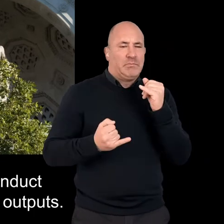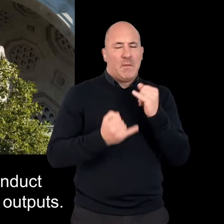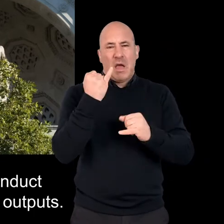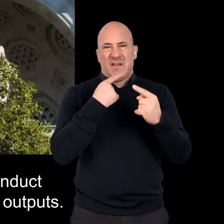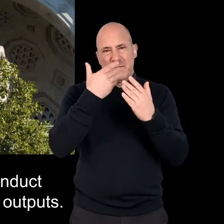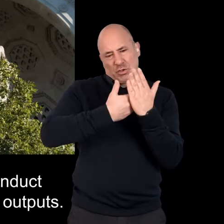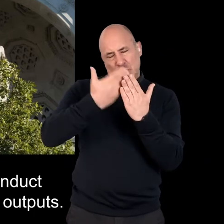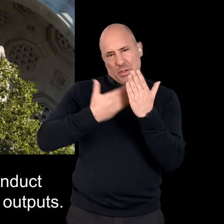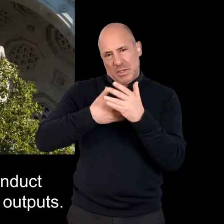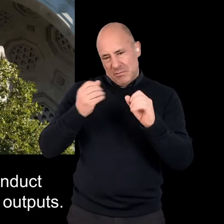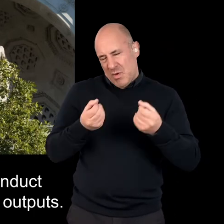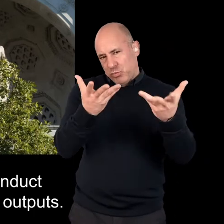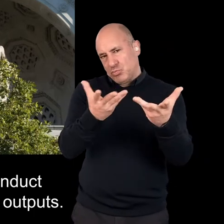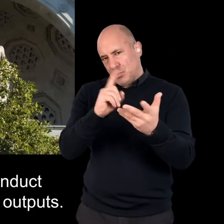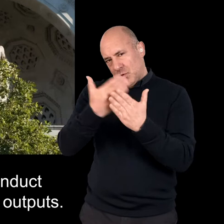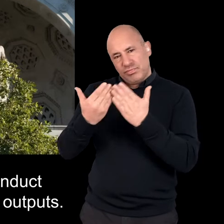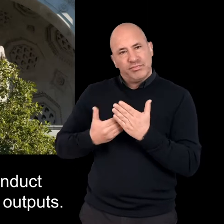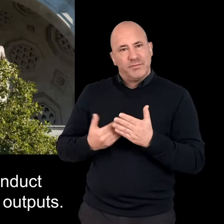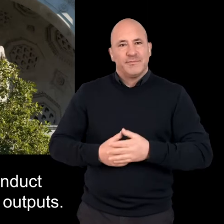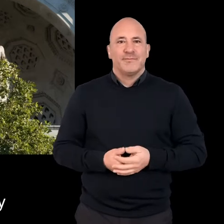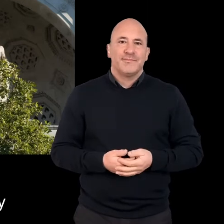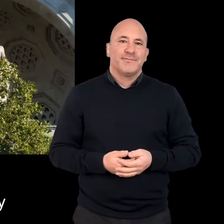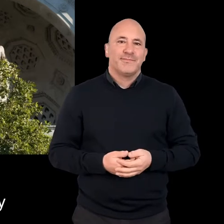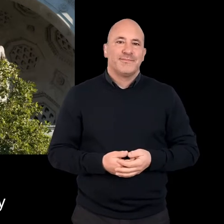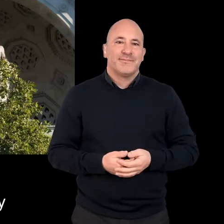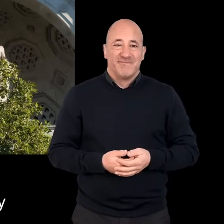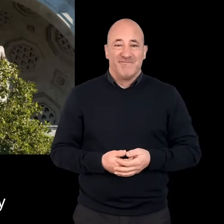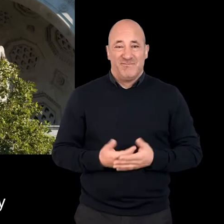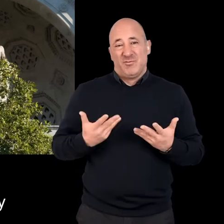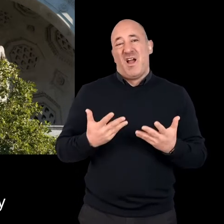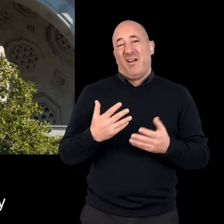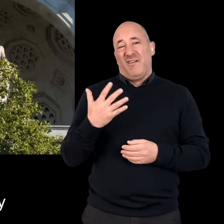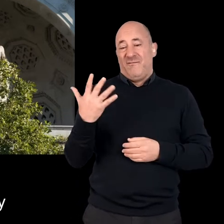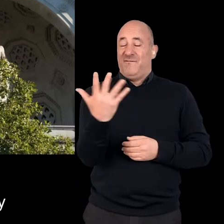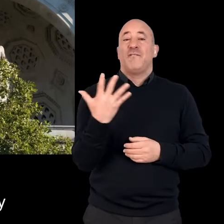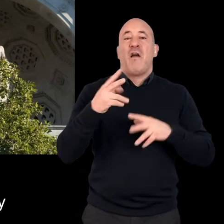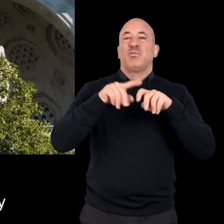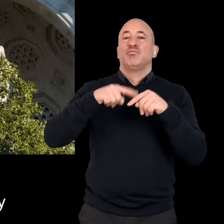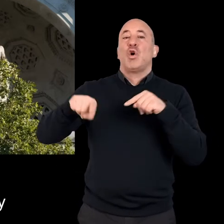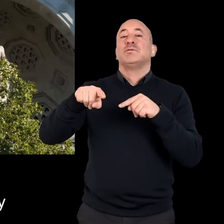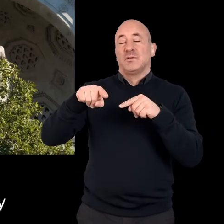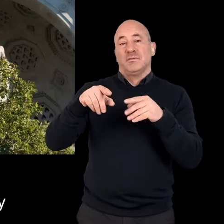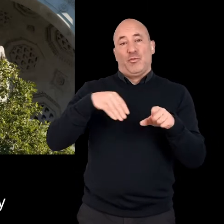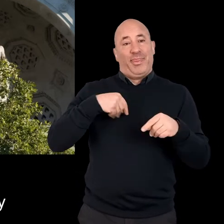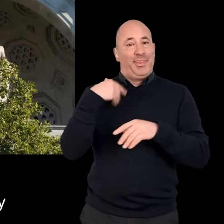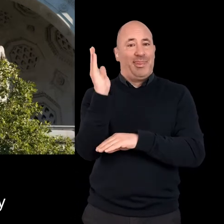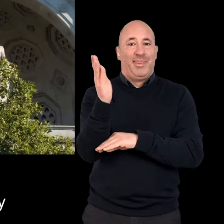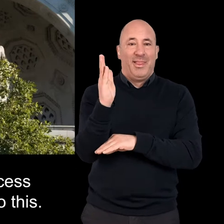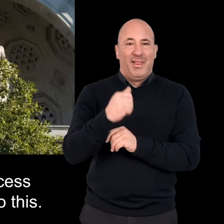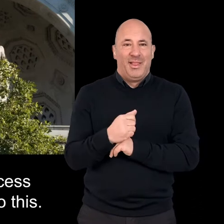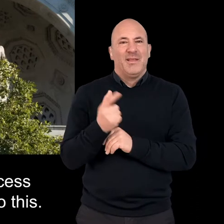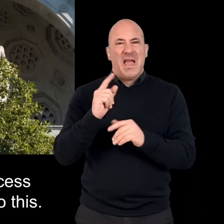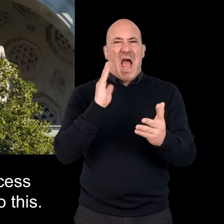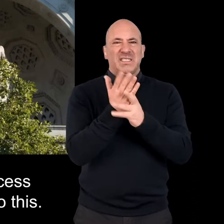all the research and to develop the final outputs. Five of the researchers are presenting with me today